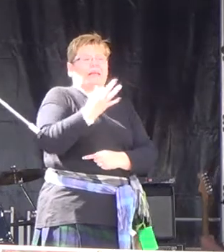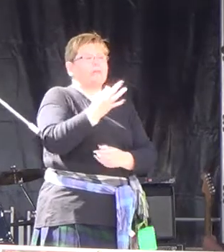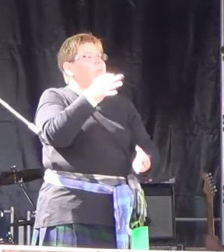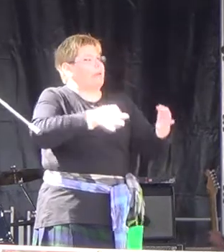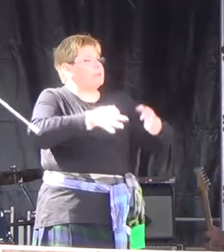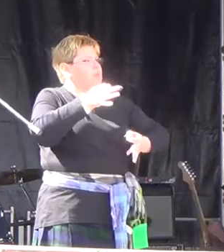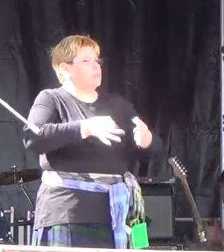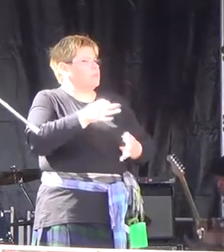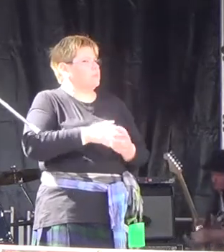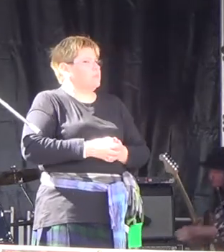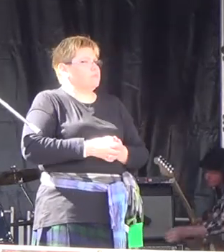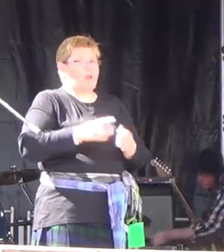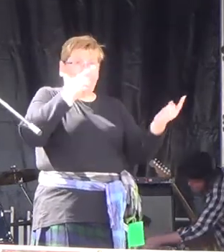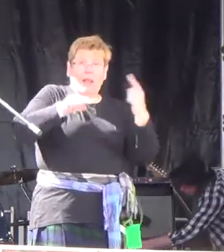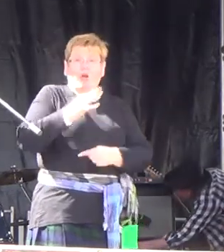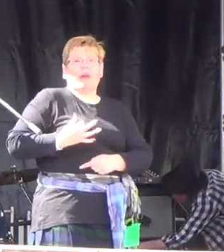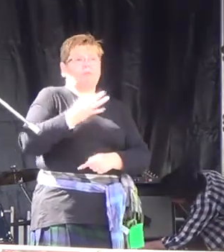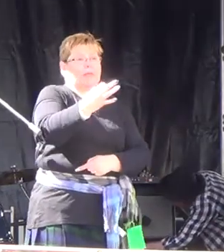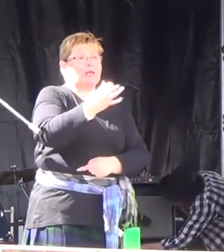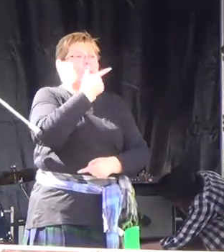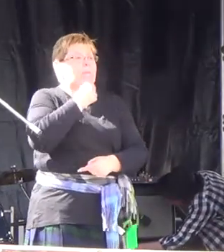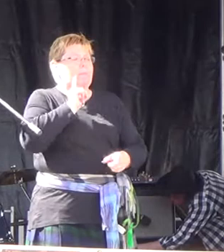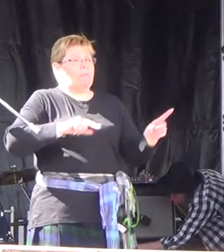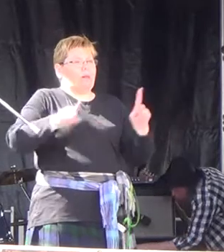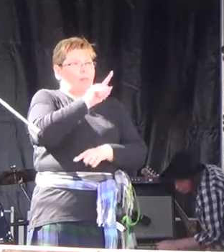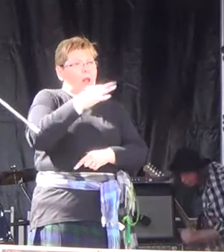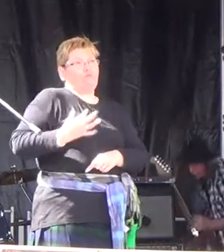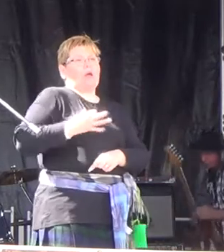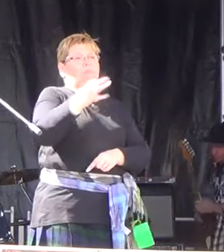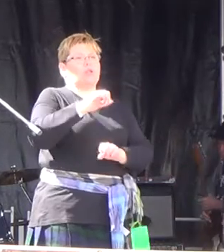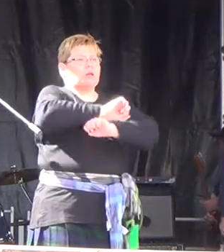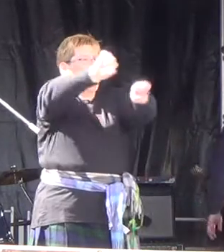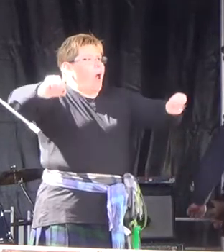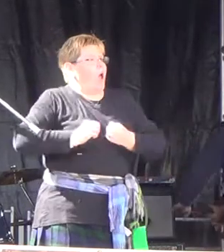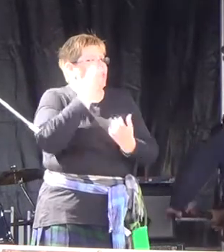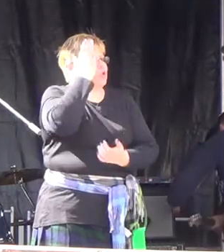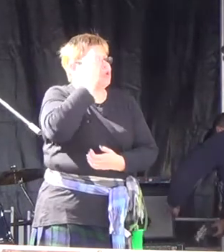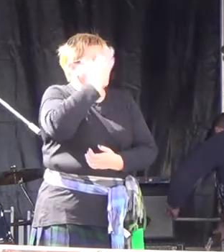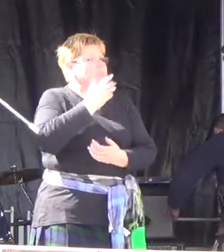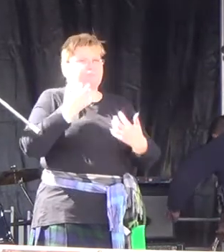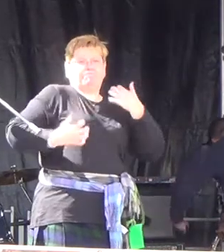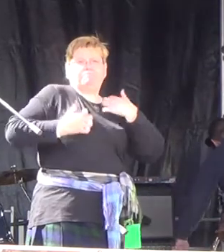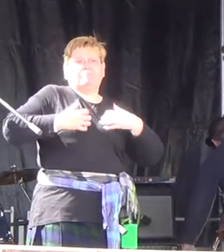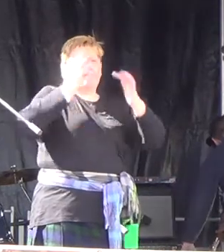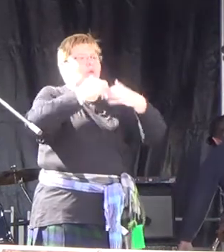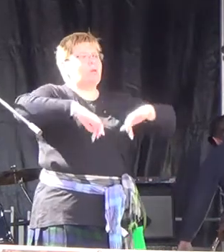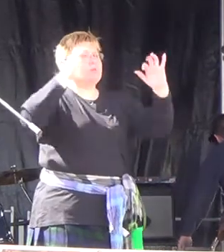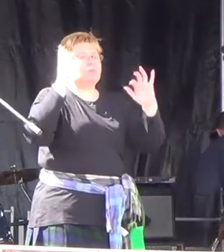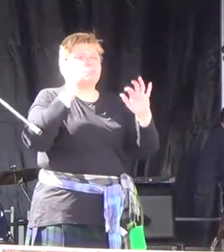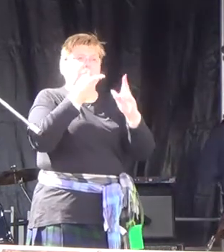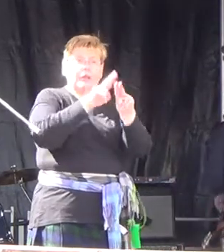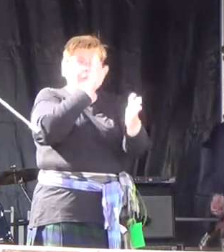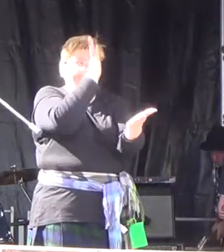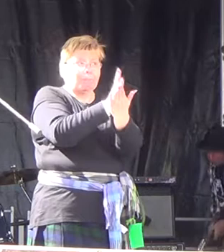They're the tribunes of the people. They represent our dreams and our aspirations in Parliament. And if they dare cheat